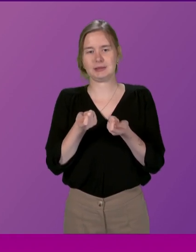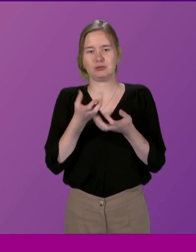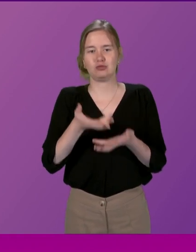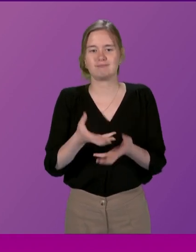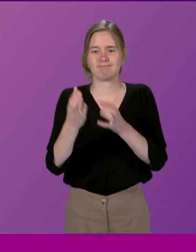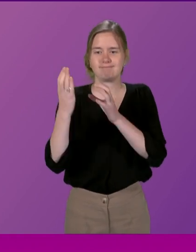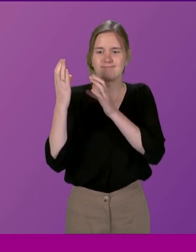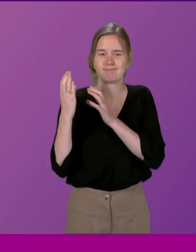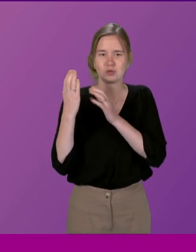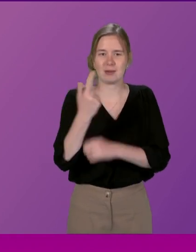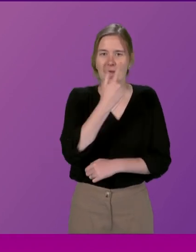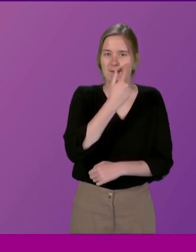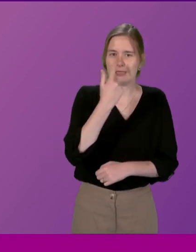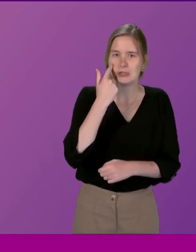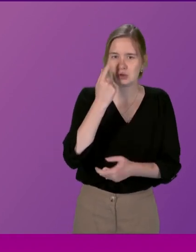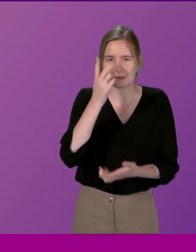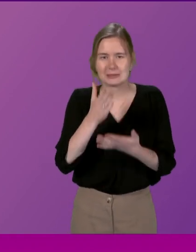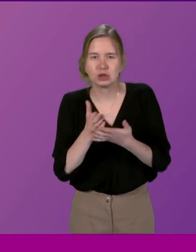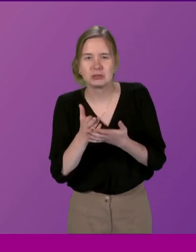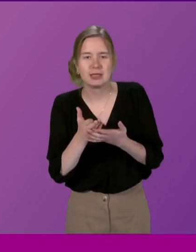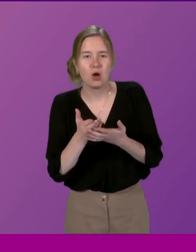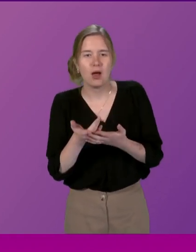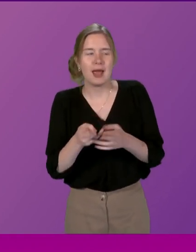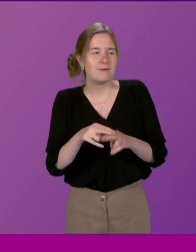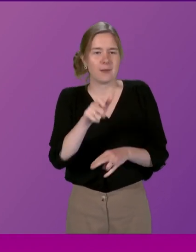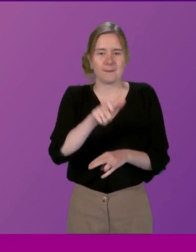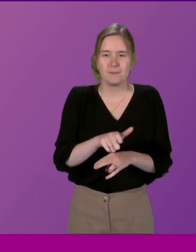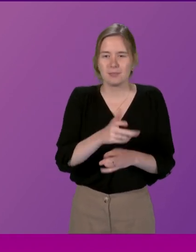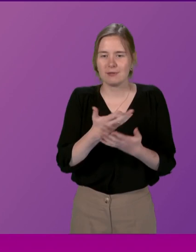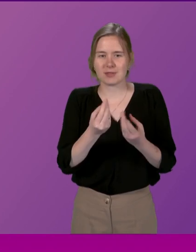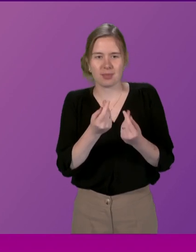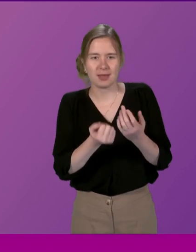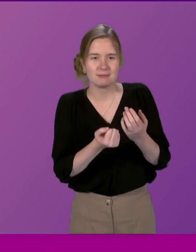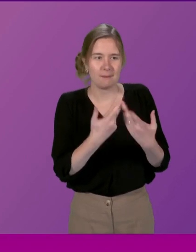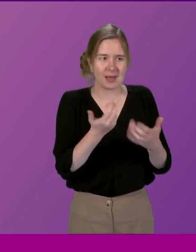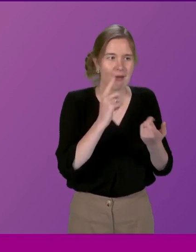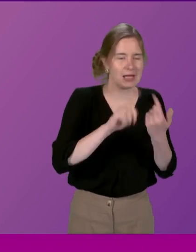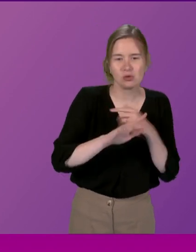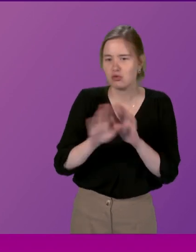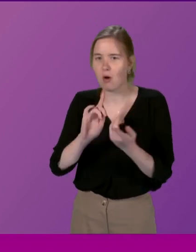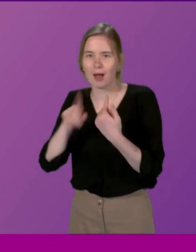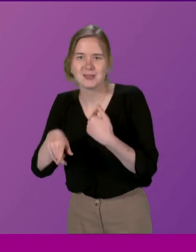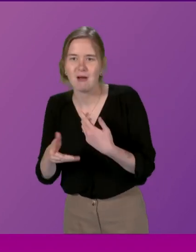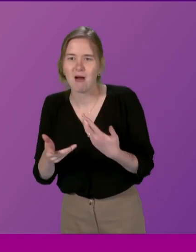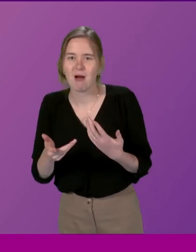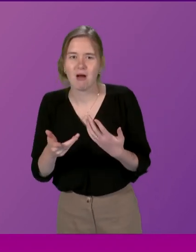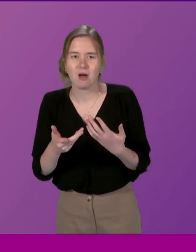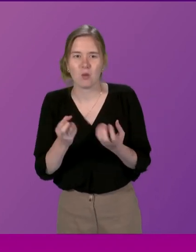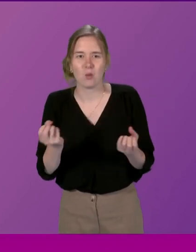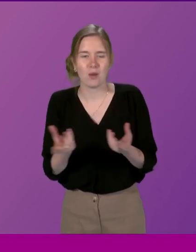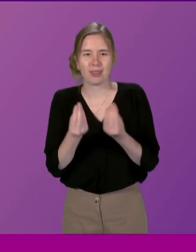with an evidential decision on whether or not something has or has not been answered with the